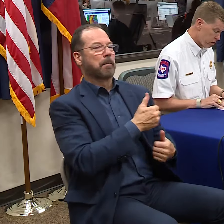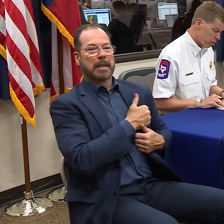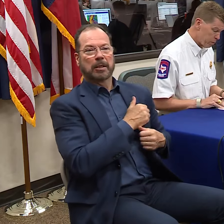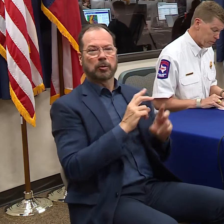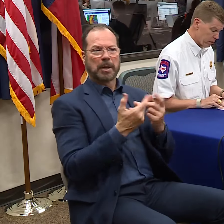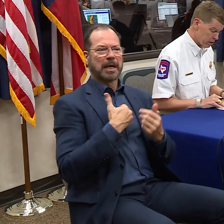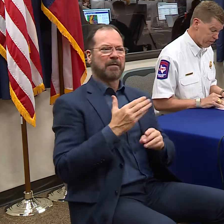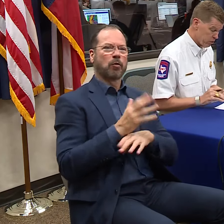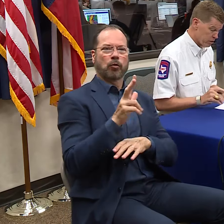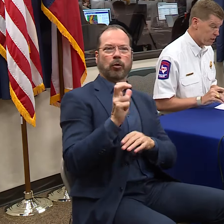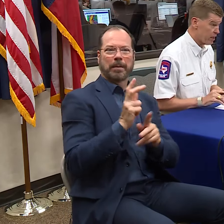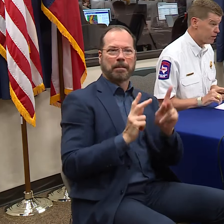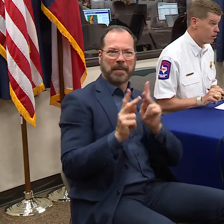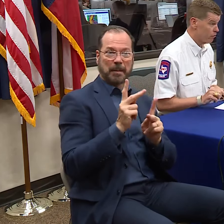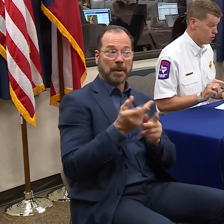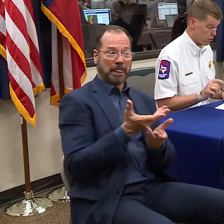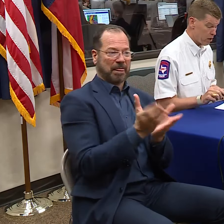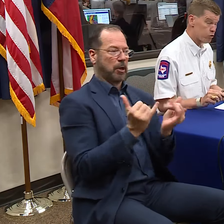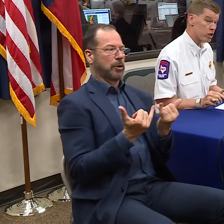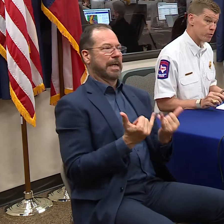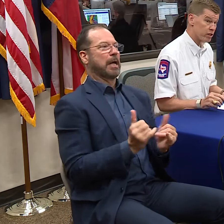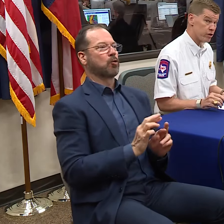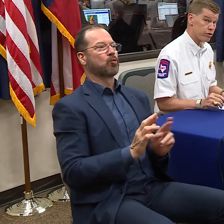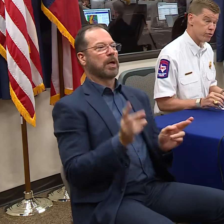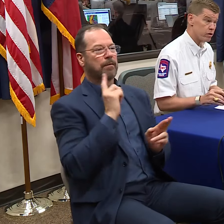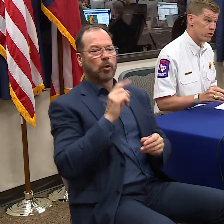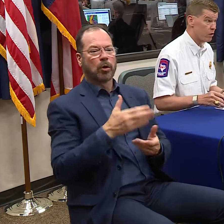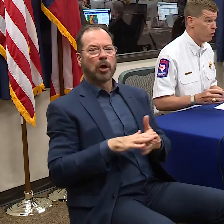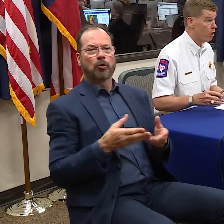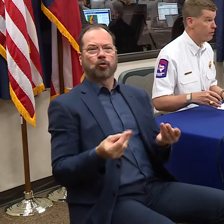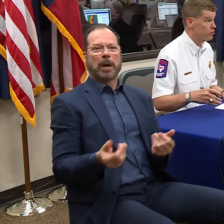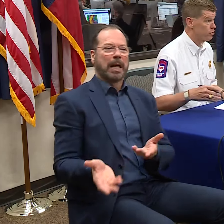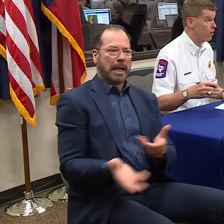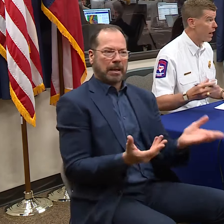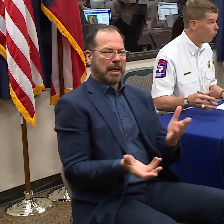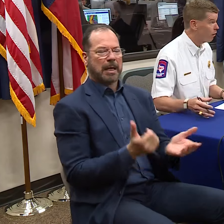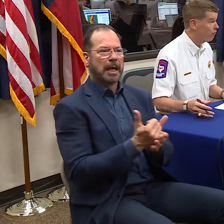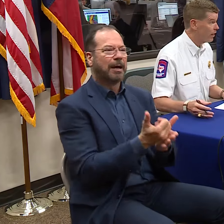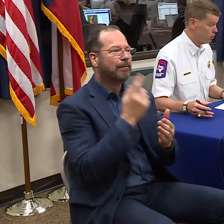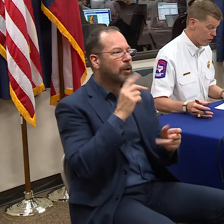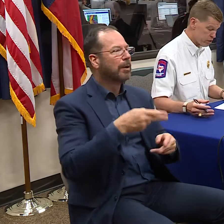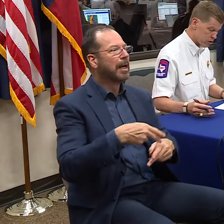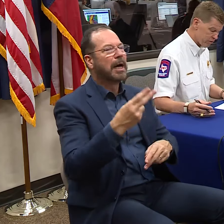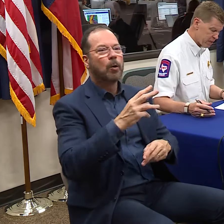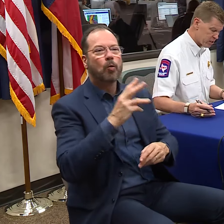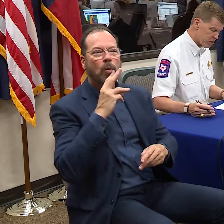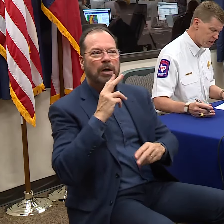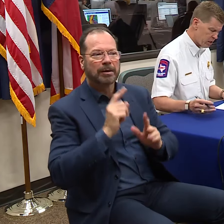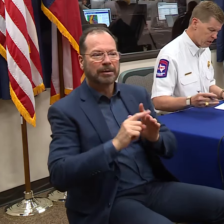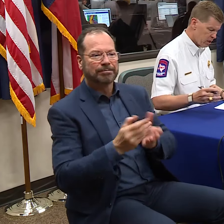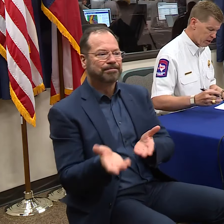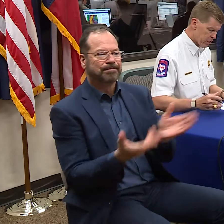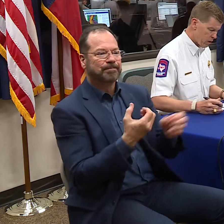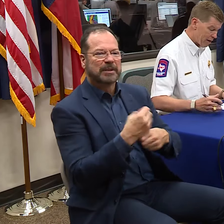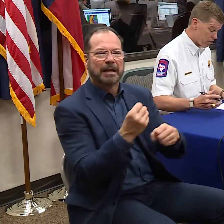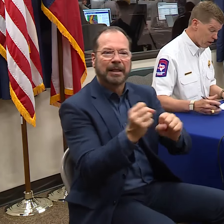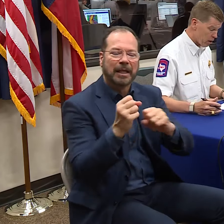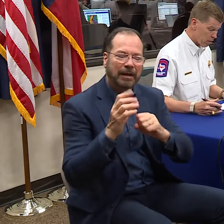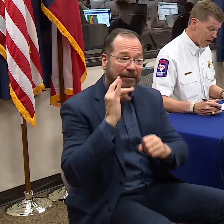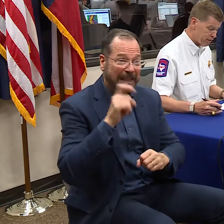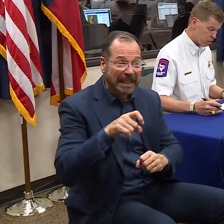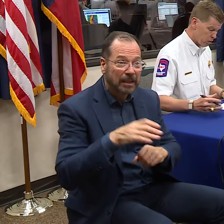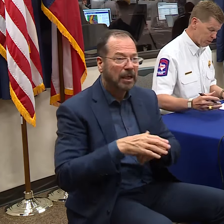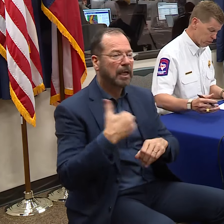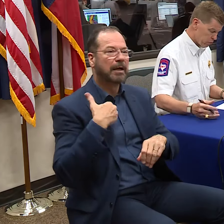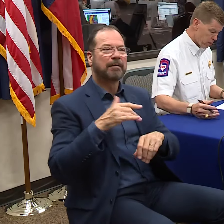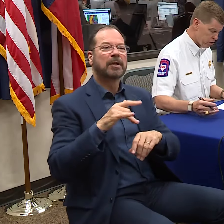almost 300 people in the field today that are for ground transportation units. They will help us do high water evacuations if that's needed. They have their